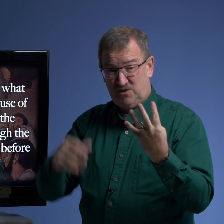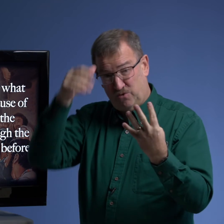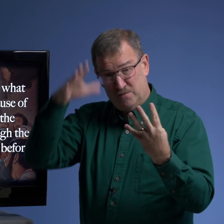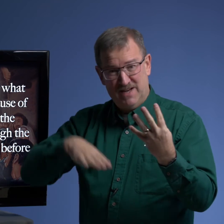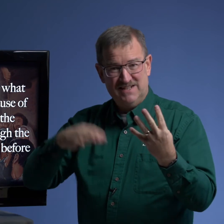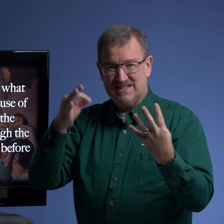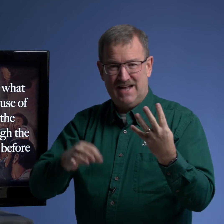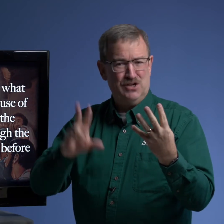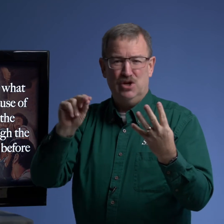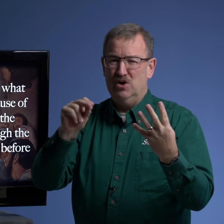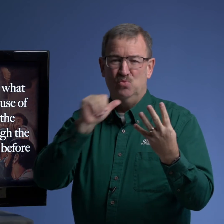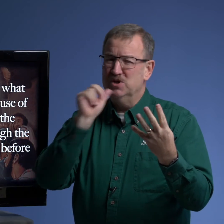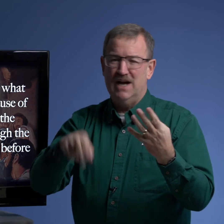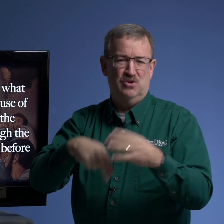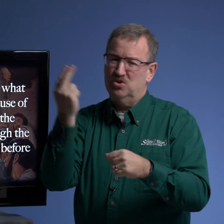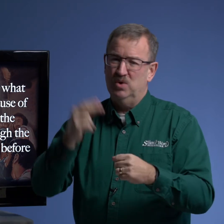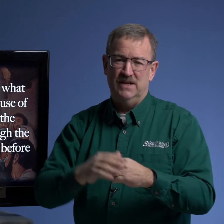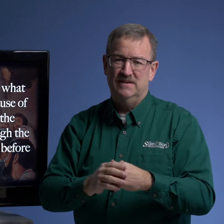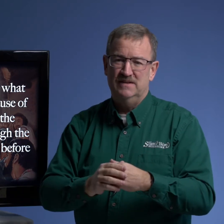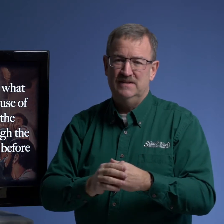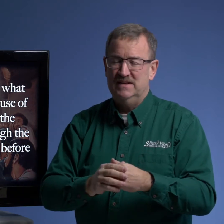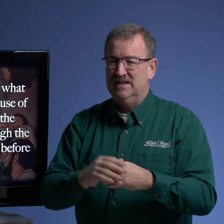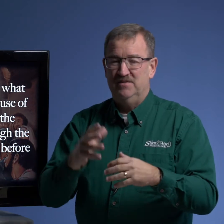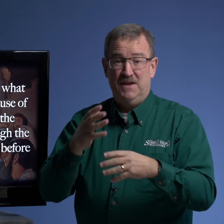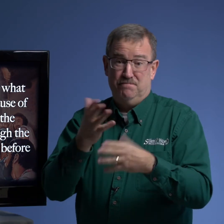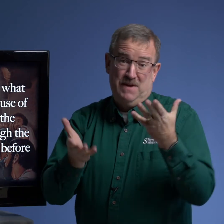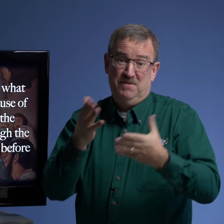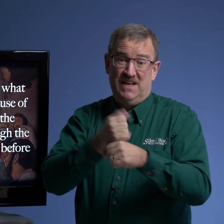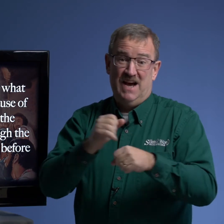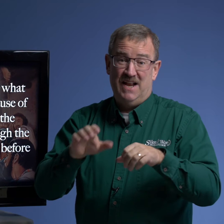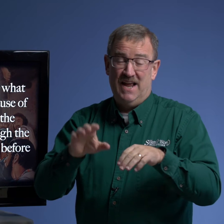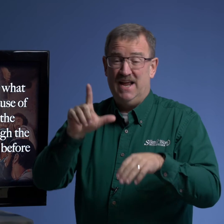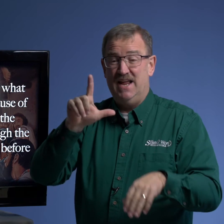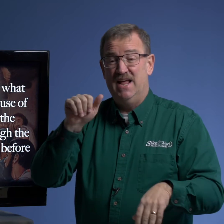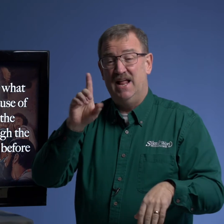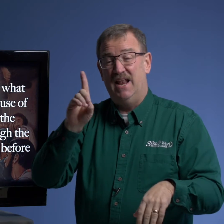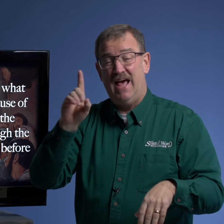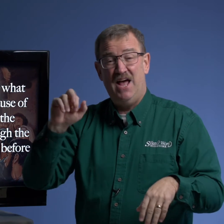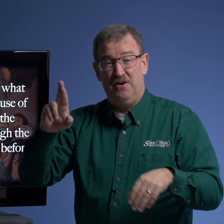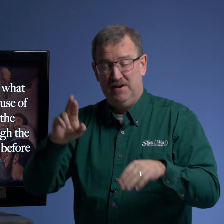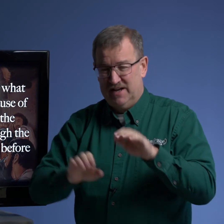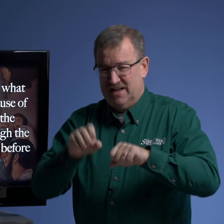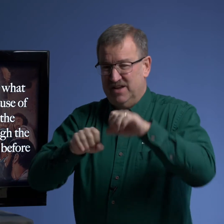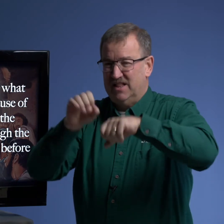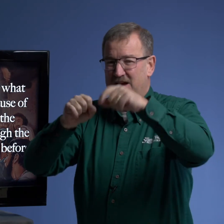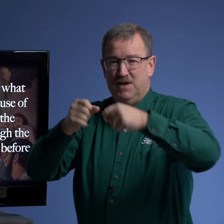four men decided no we're not gonna quit they maybe they got a ladder and they climbed up